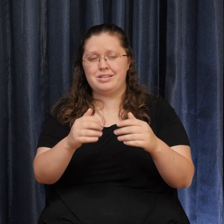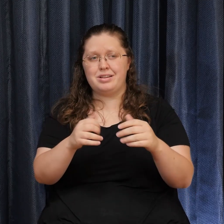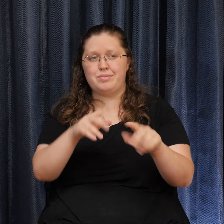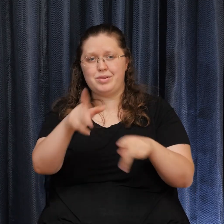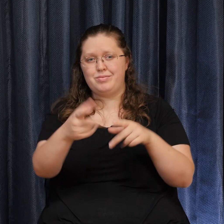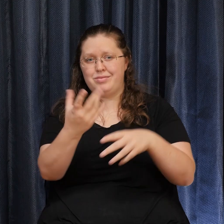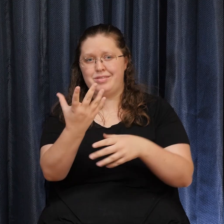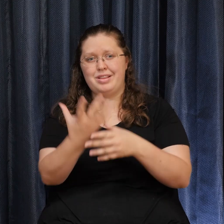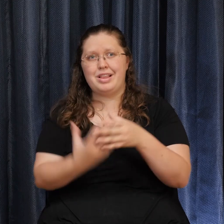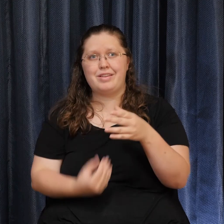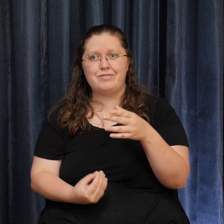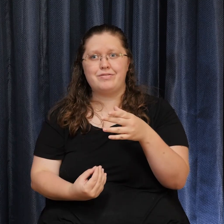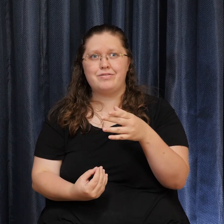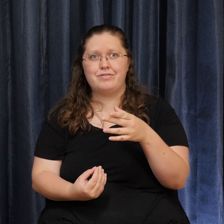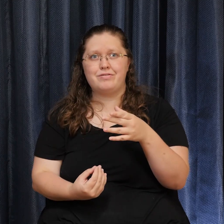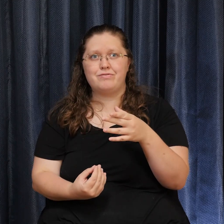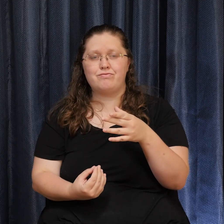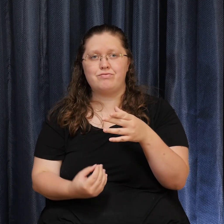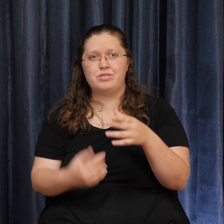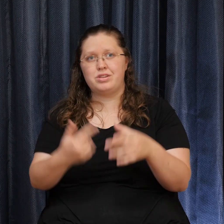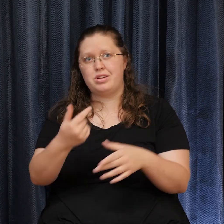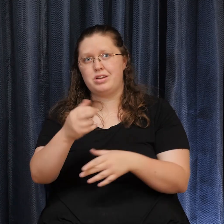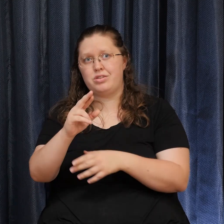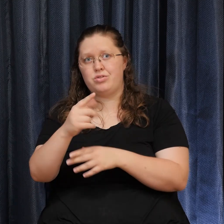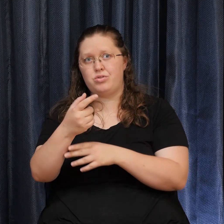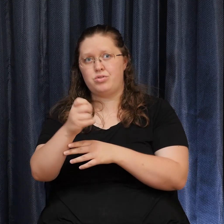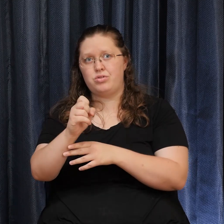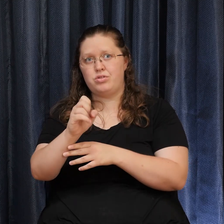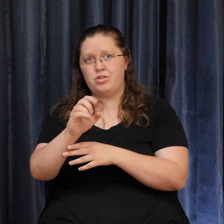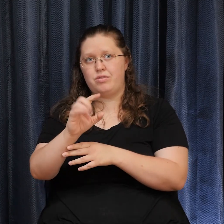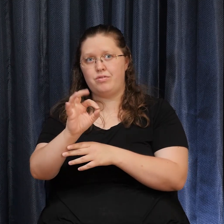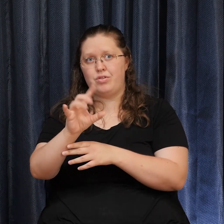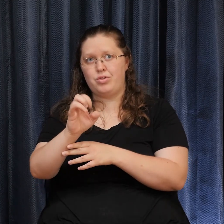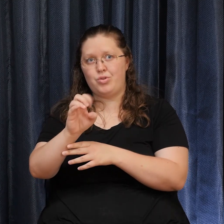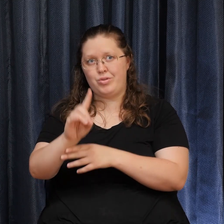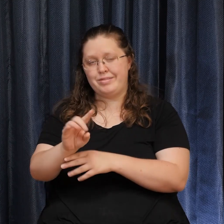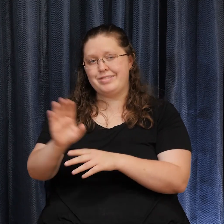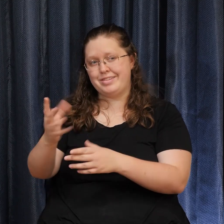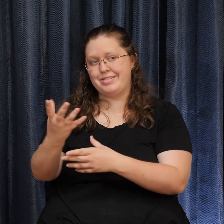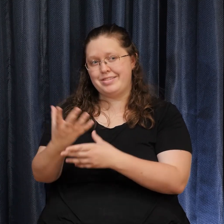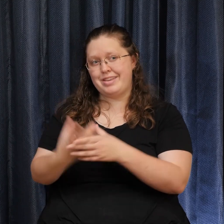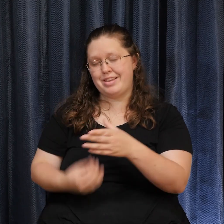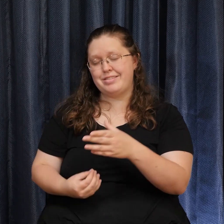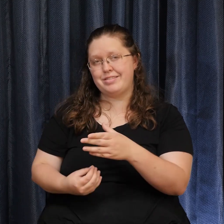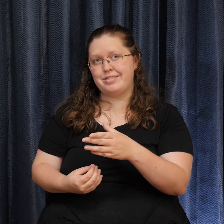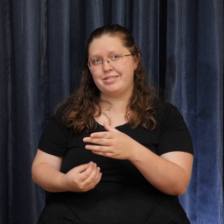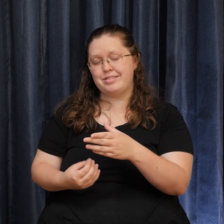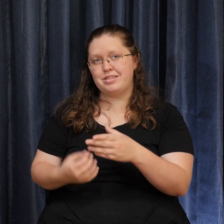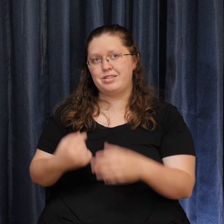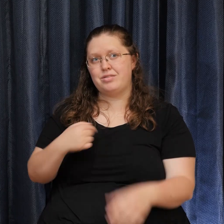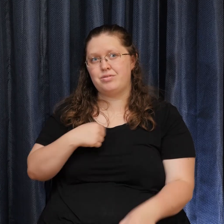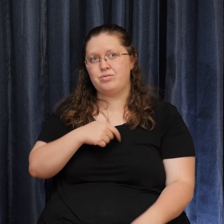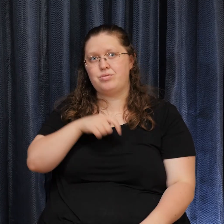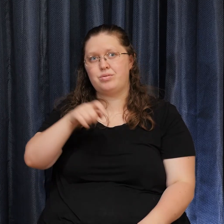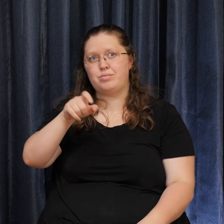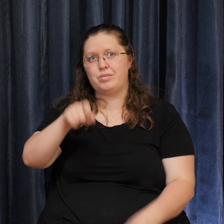man It is a time To take on That strength And wisdom Of the Toltec